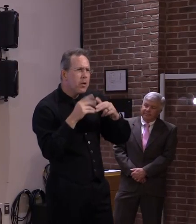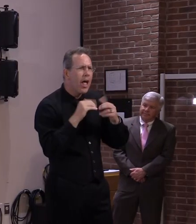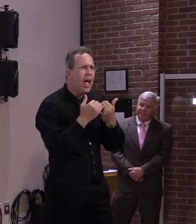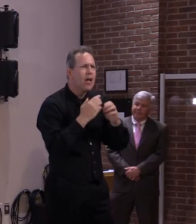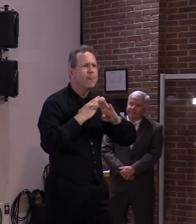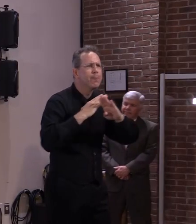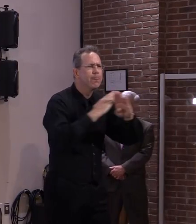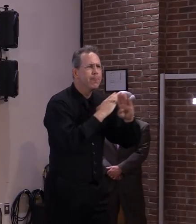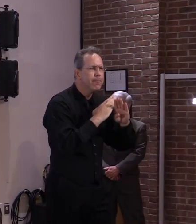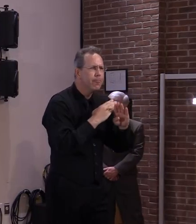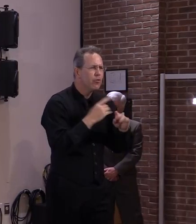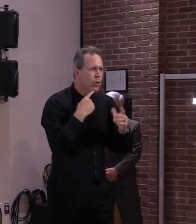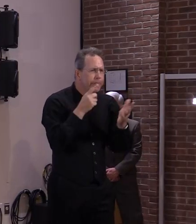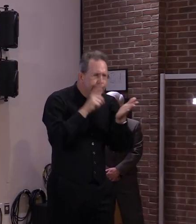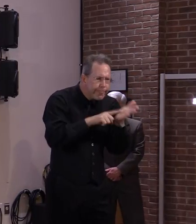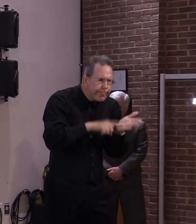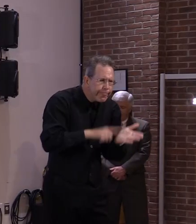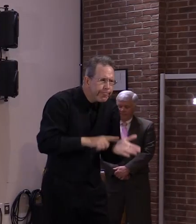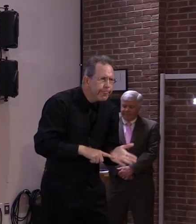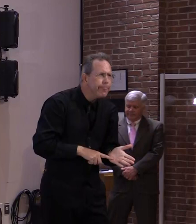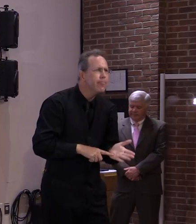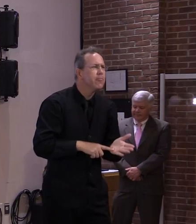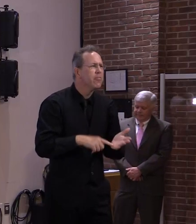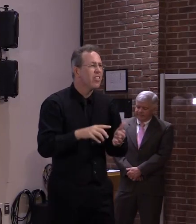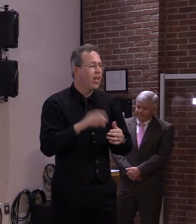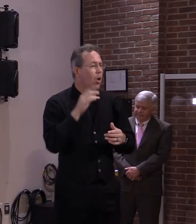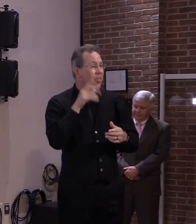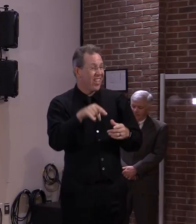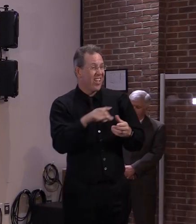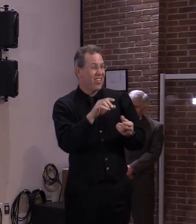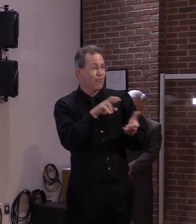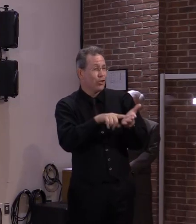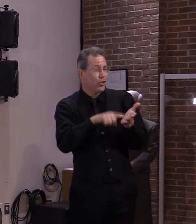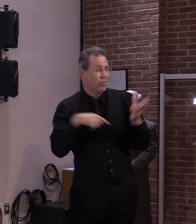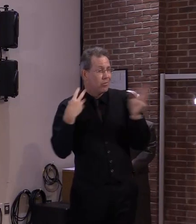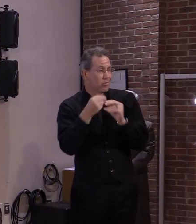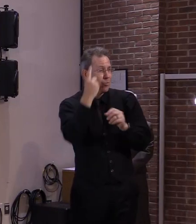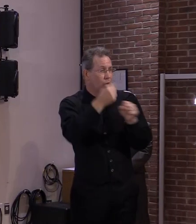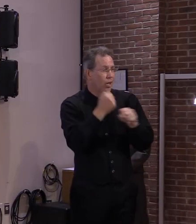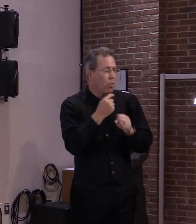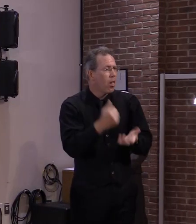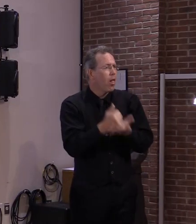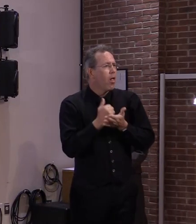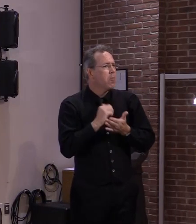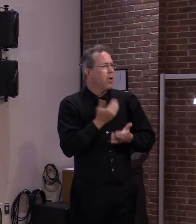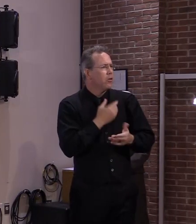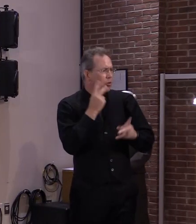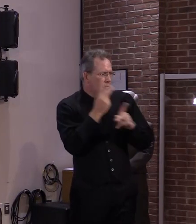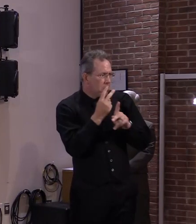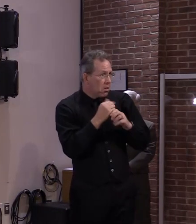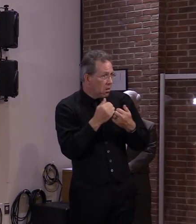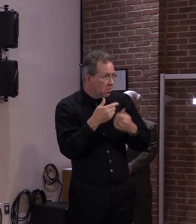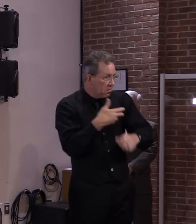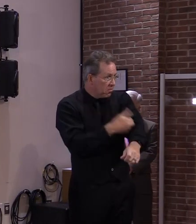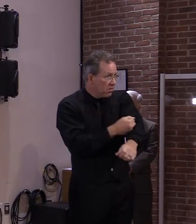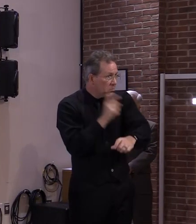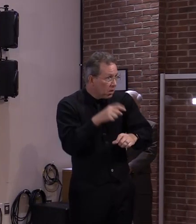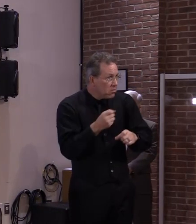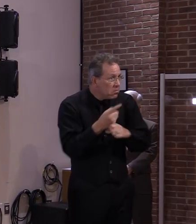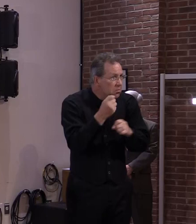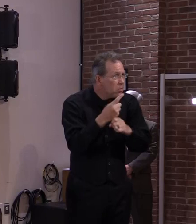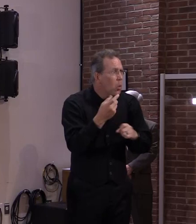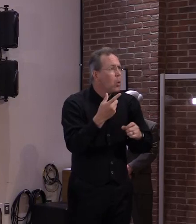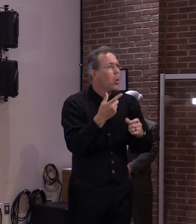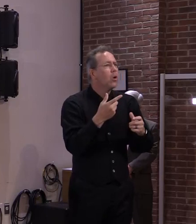determine the need for or frequency at which we need to have booster doses. So no one is